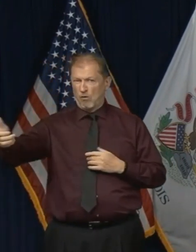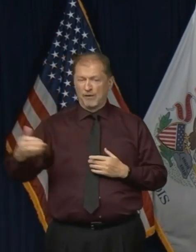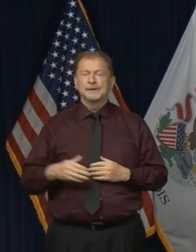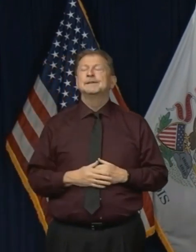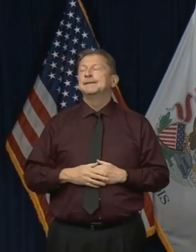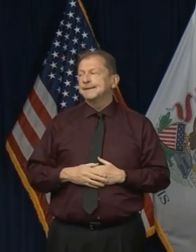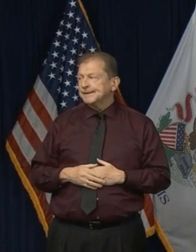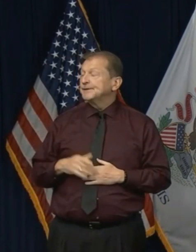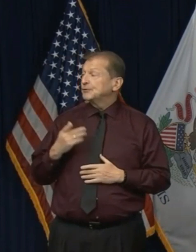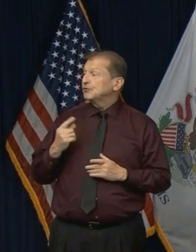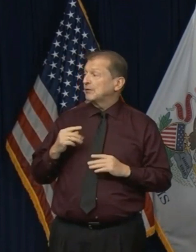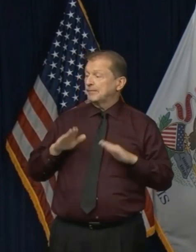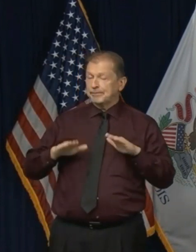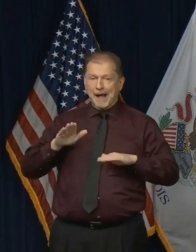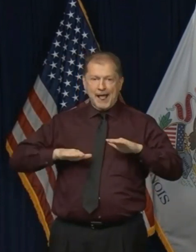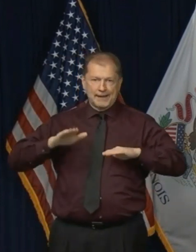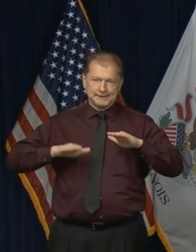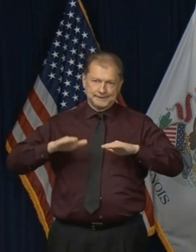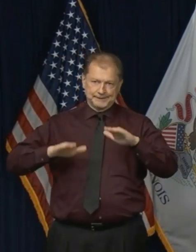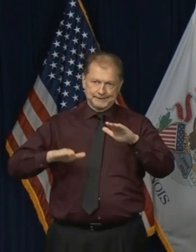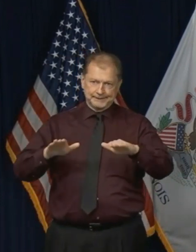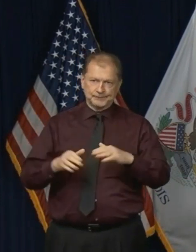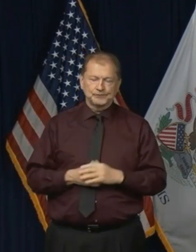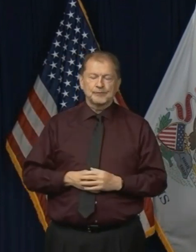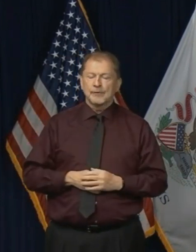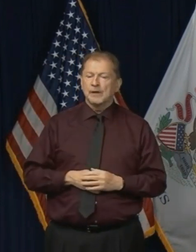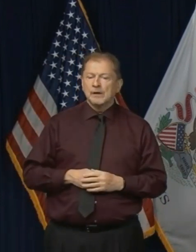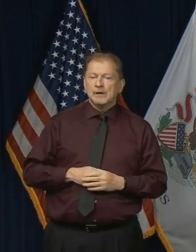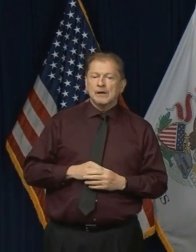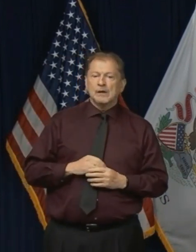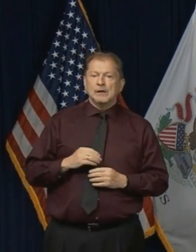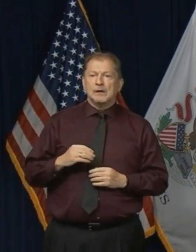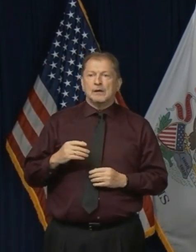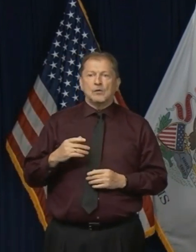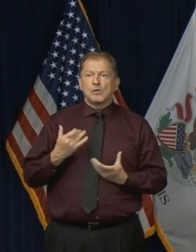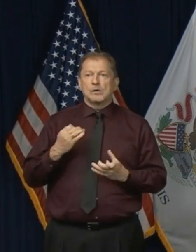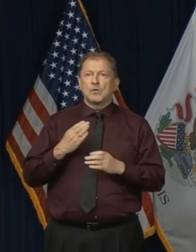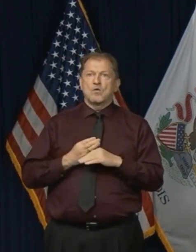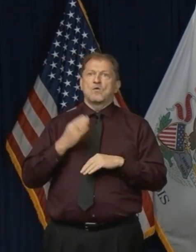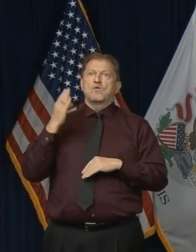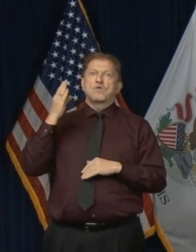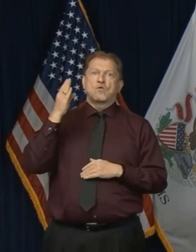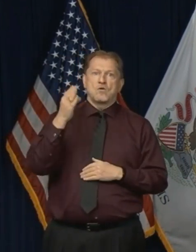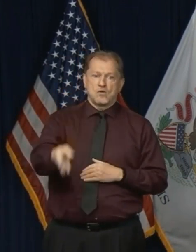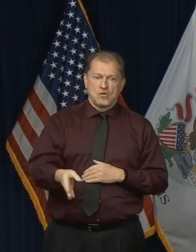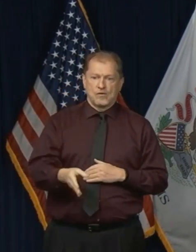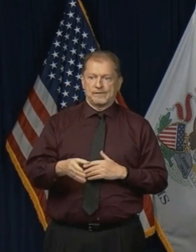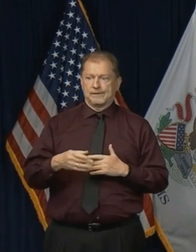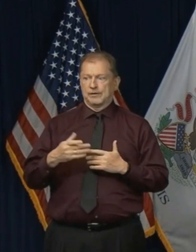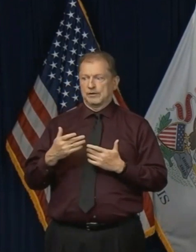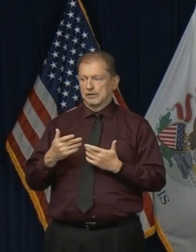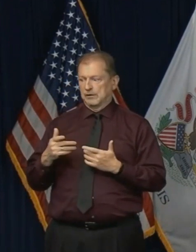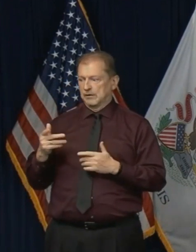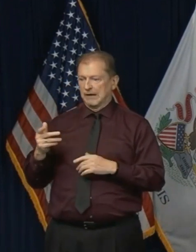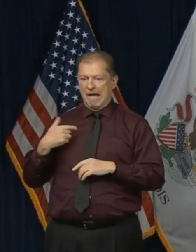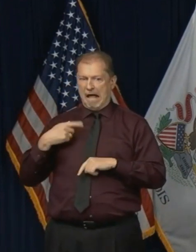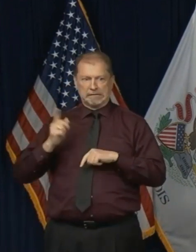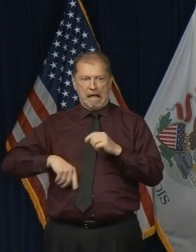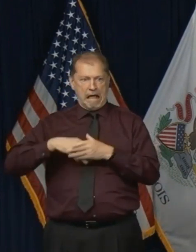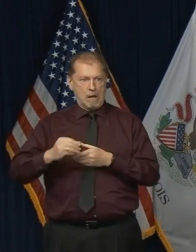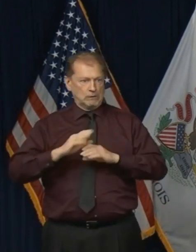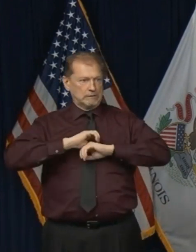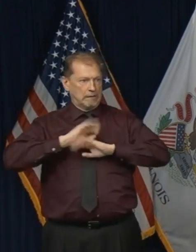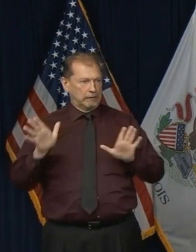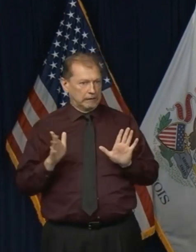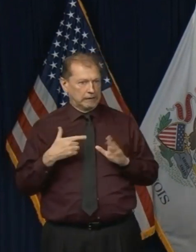question was asked a little bit earlier. There's a balance between, you know, trying not to impose on everybody's civil liberties. Uh,